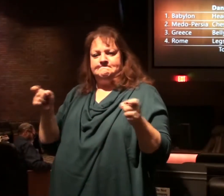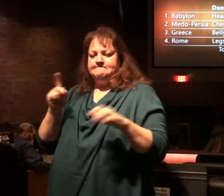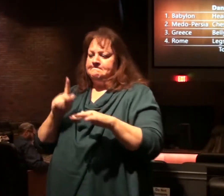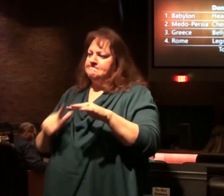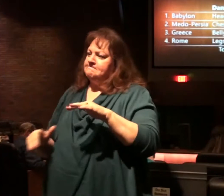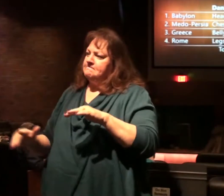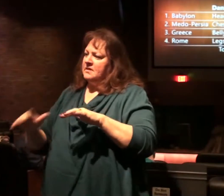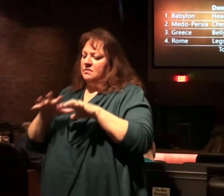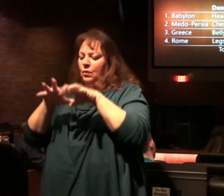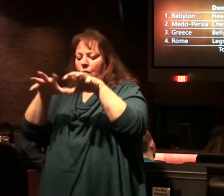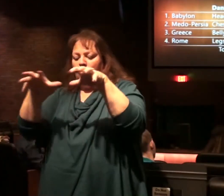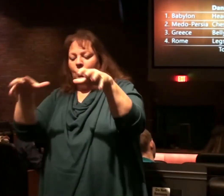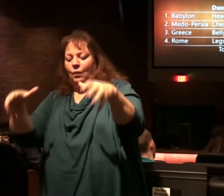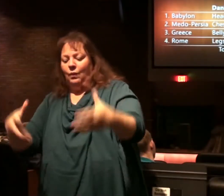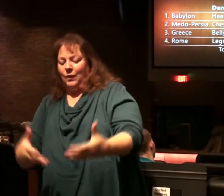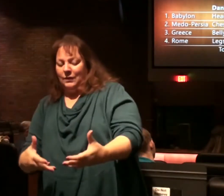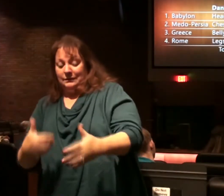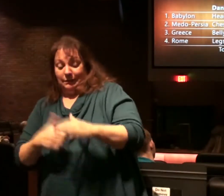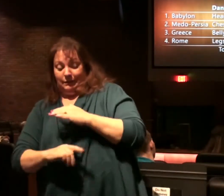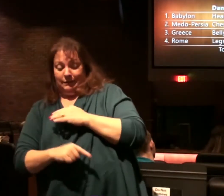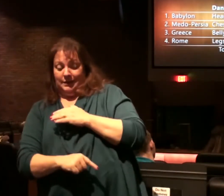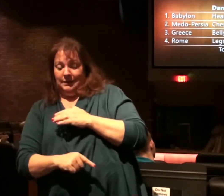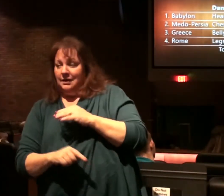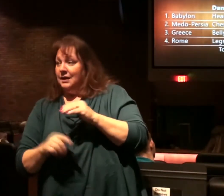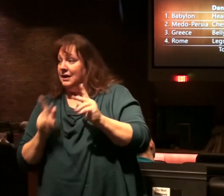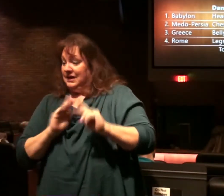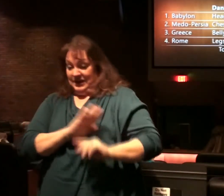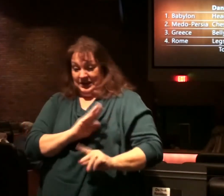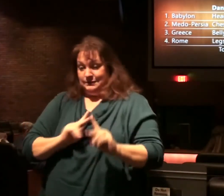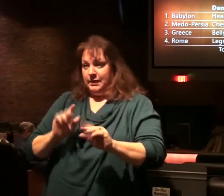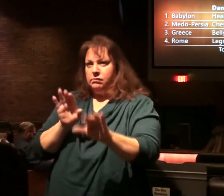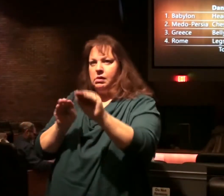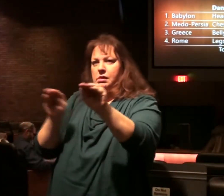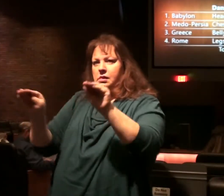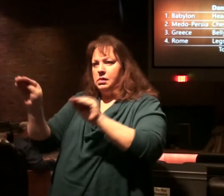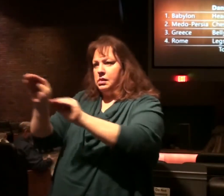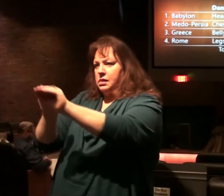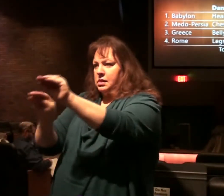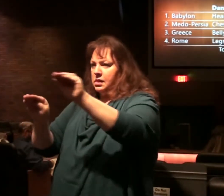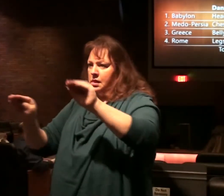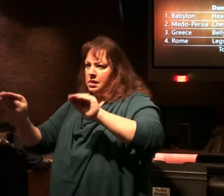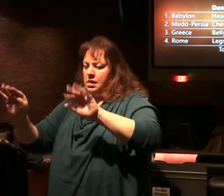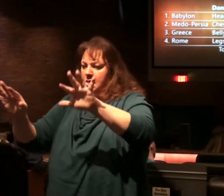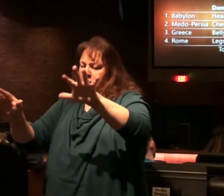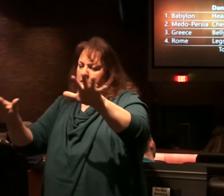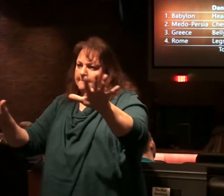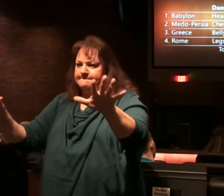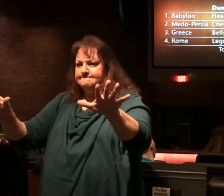that covers the world, maneuver his people around in positions of authority.